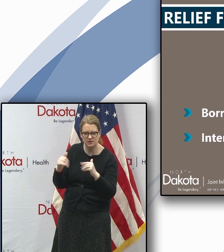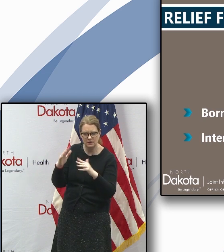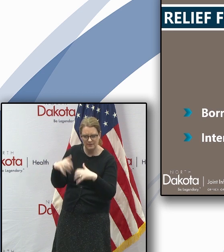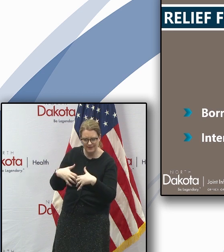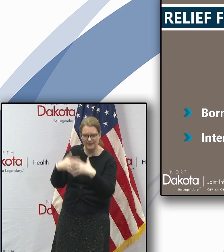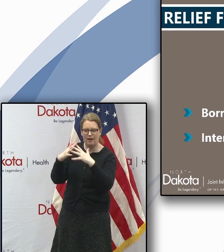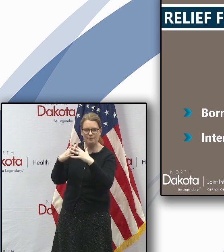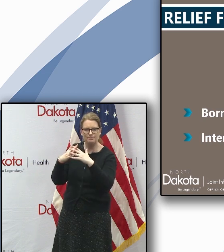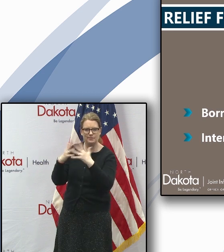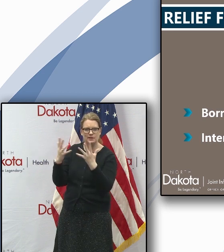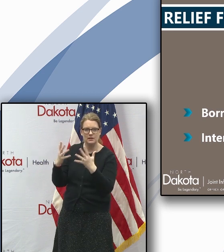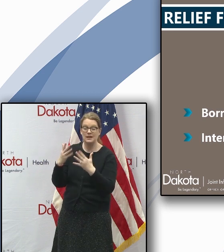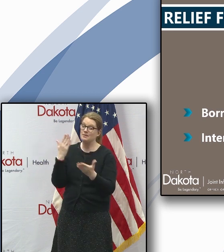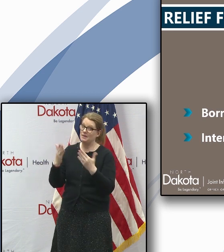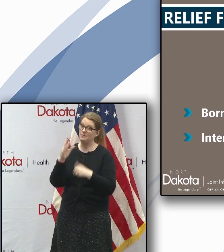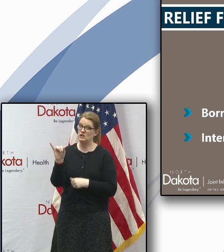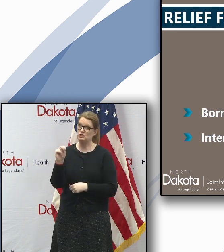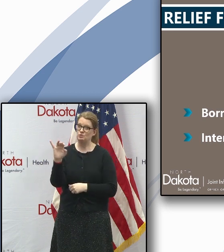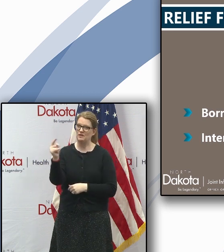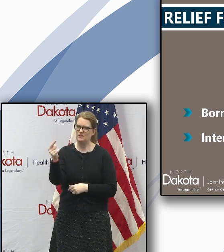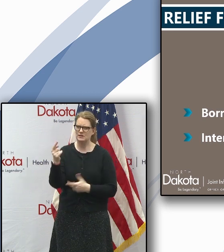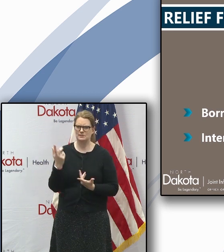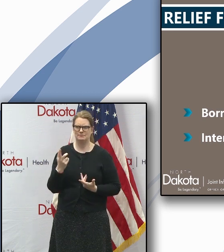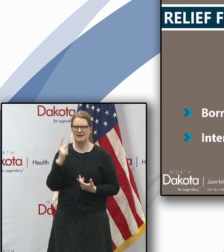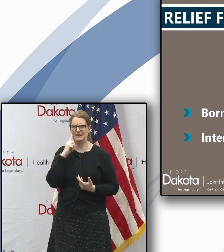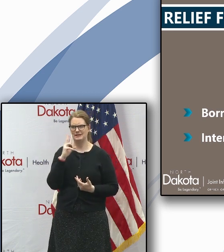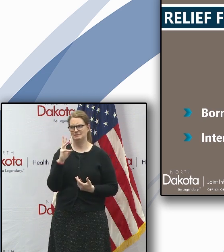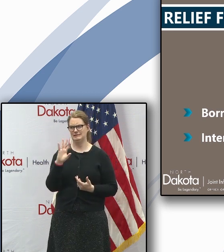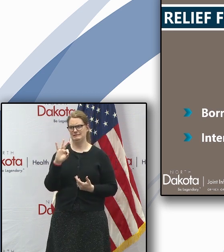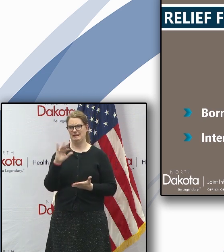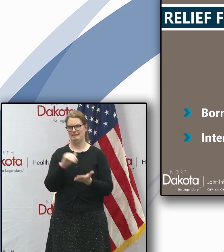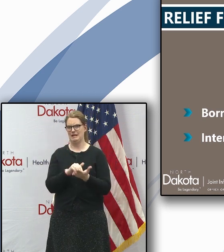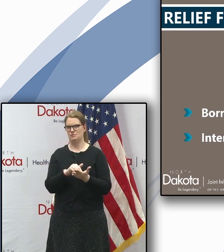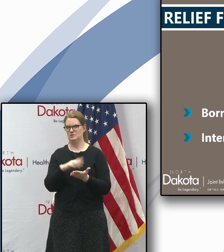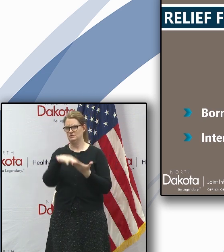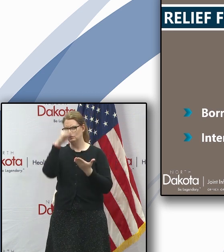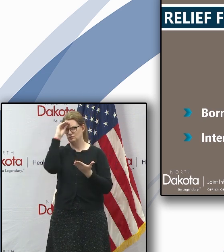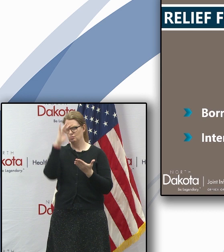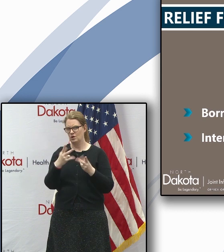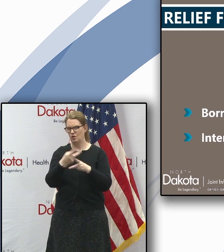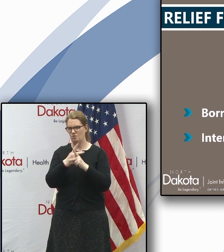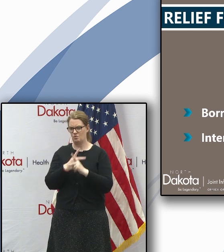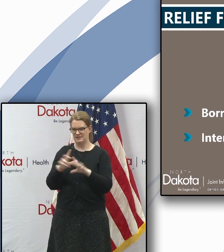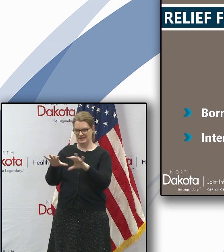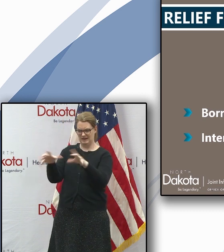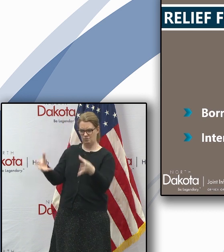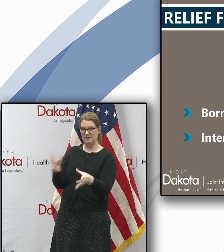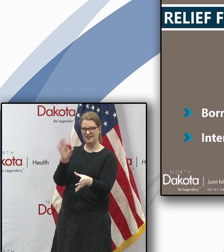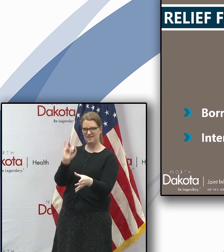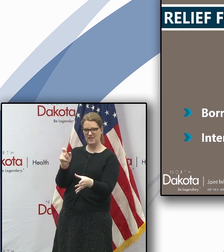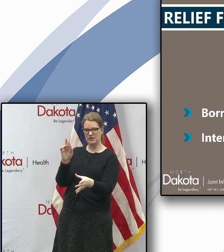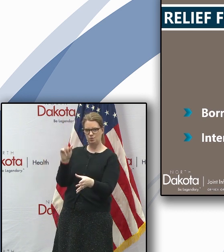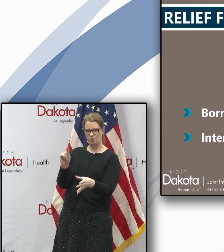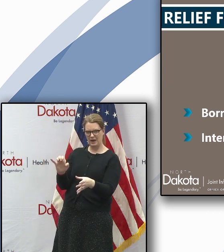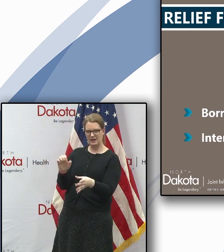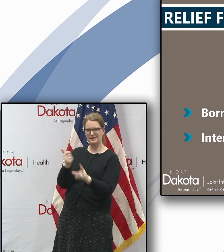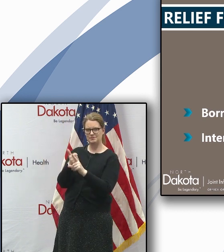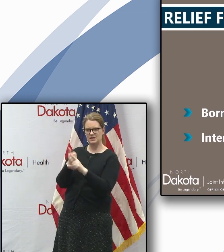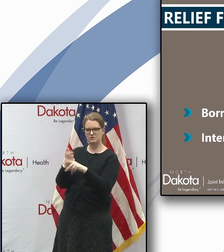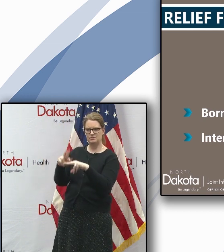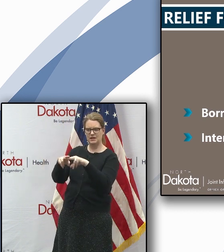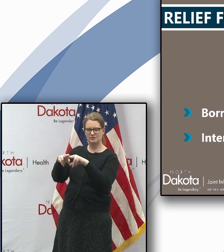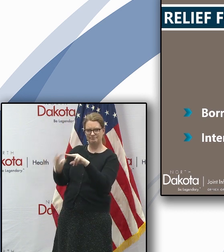june 1st before that happens there's apparently 69 000 student loans in that category that would have to be modified